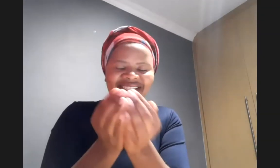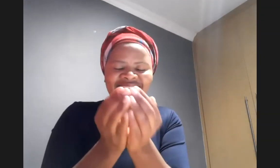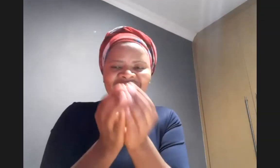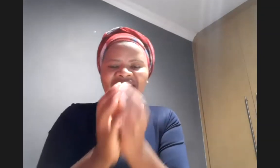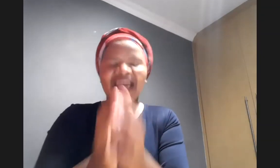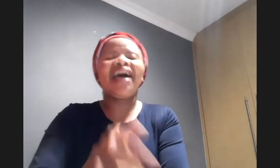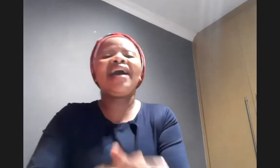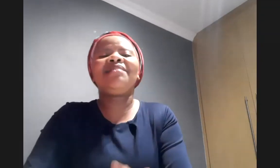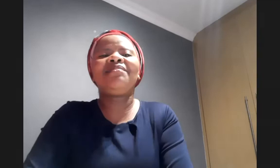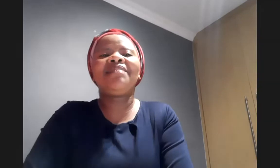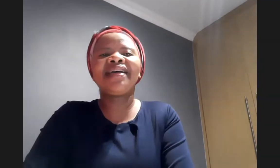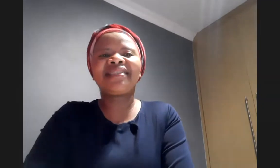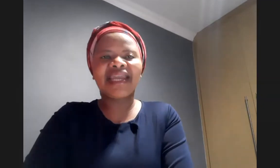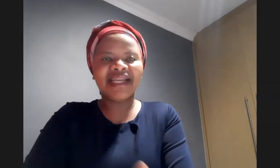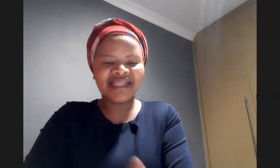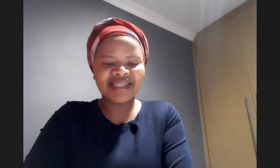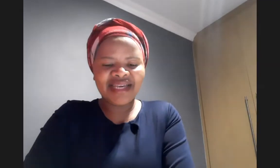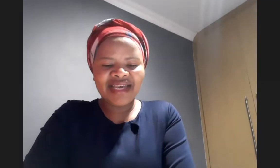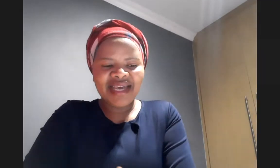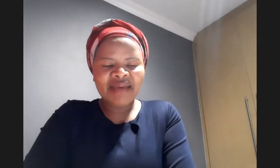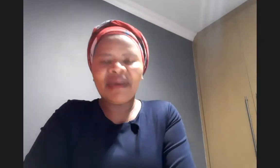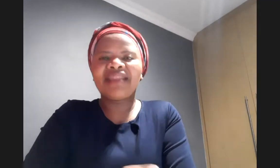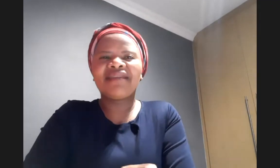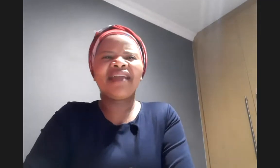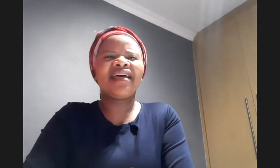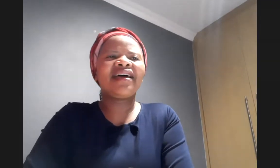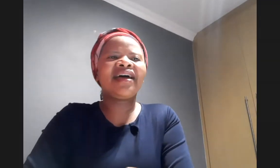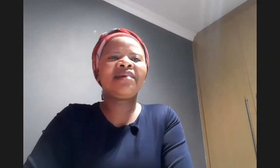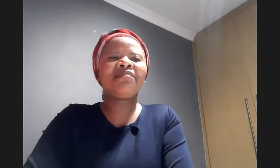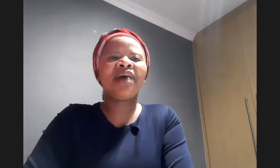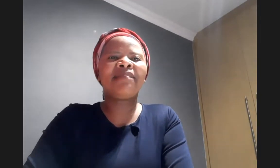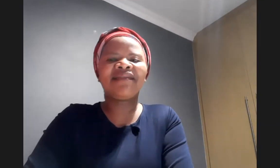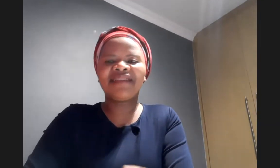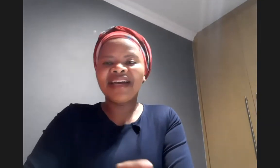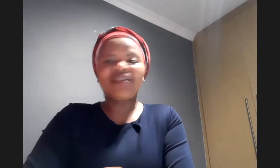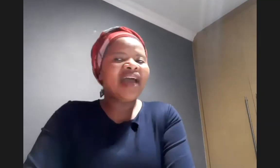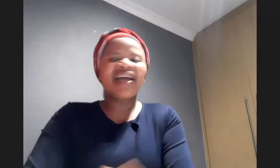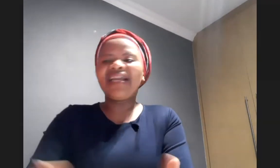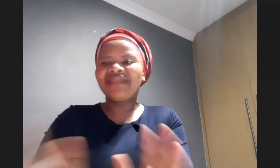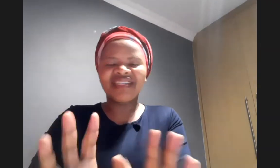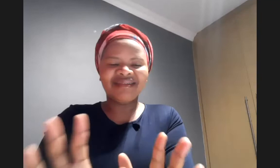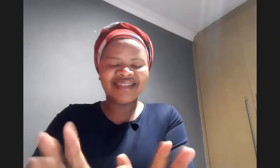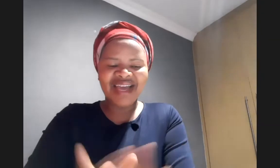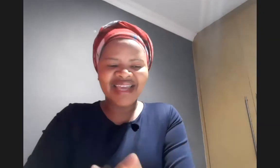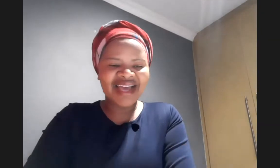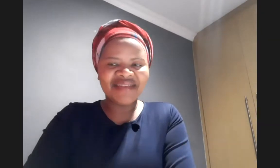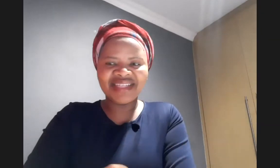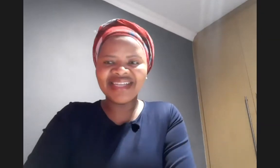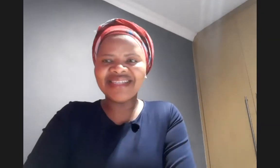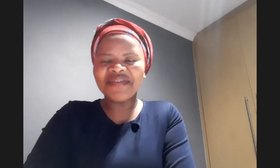um as directed by the father um above so i can't even shout i i have a tendency of